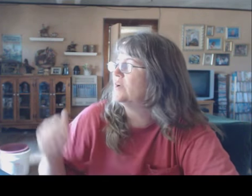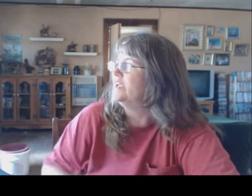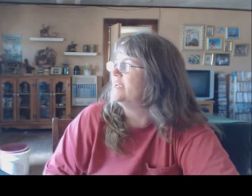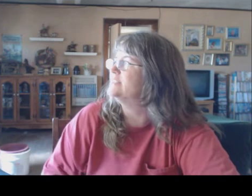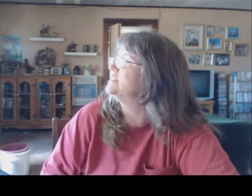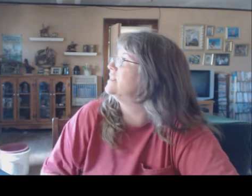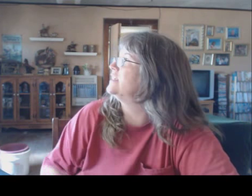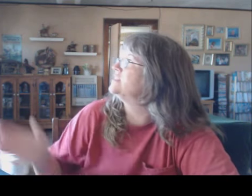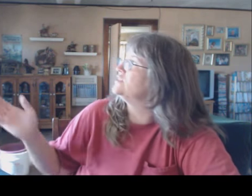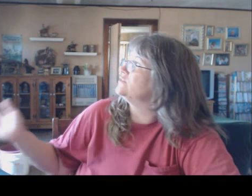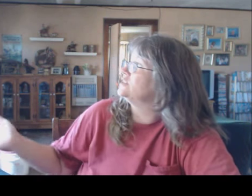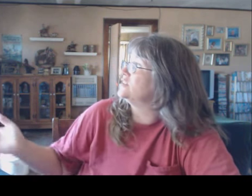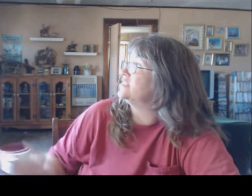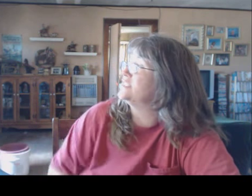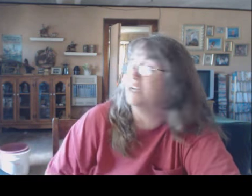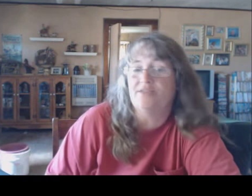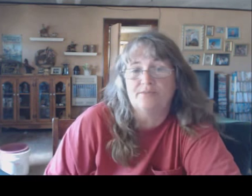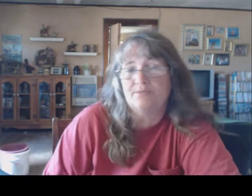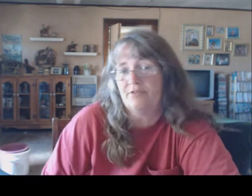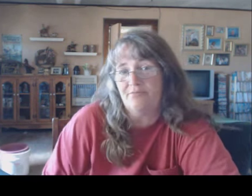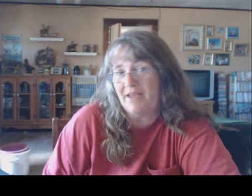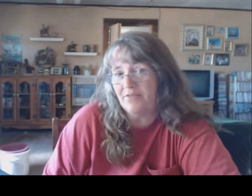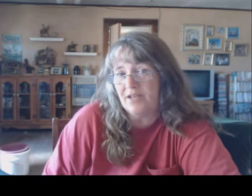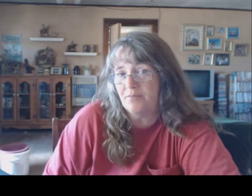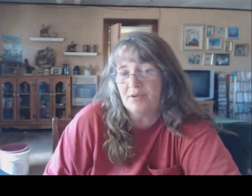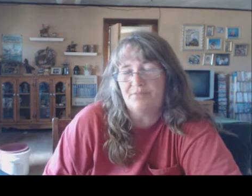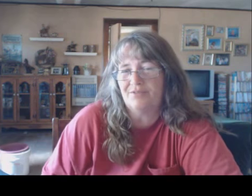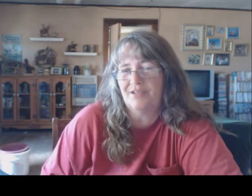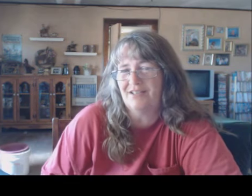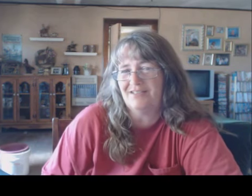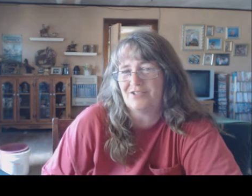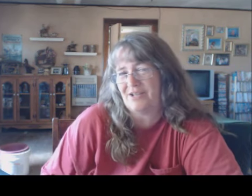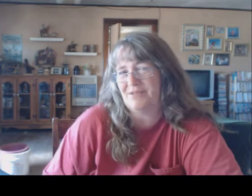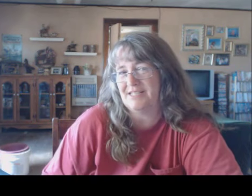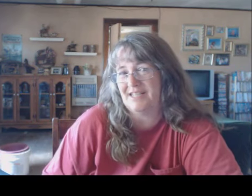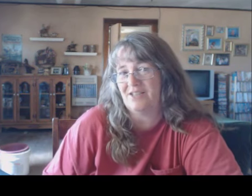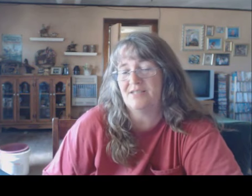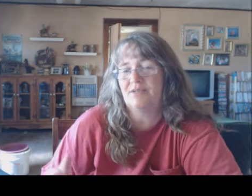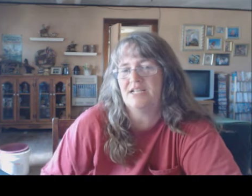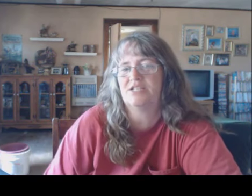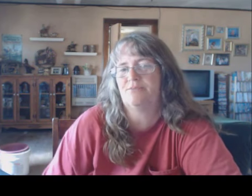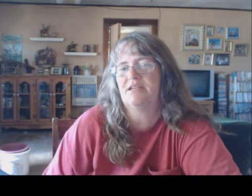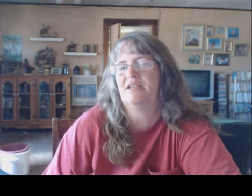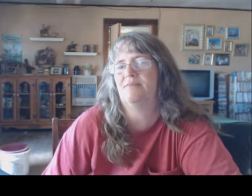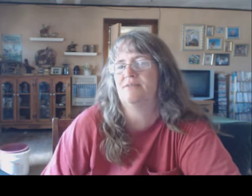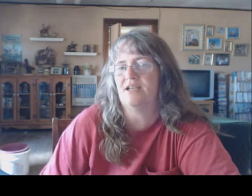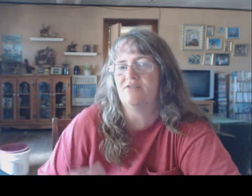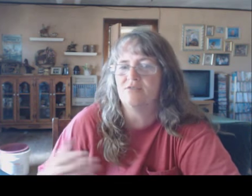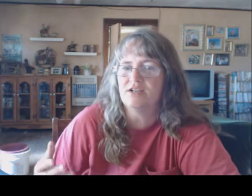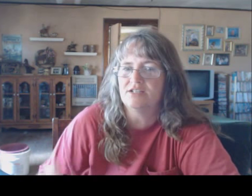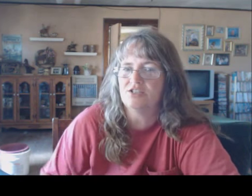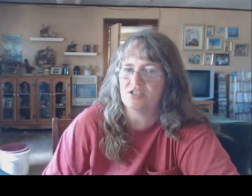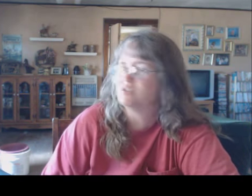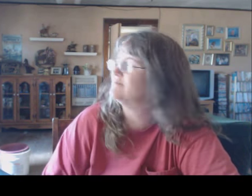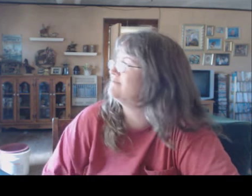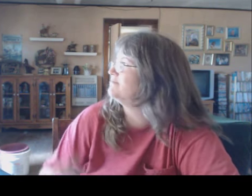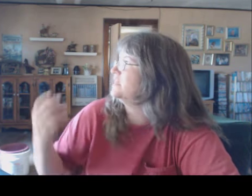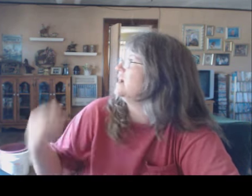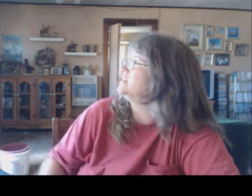and it's not like it's an original idea other people have made them people there's a company that sells them but he's just making himself one just because